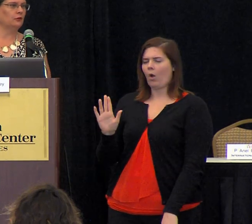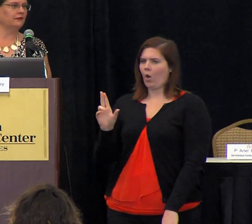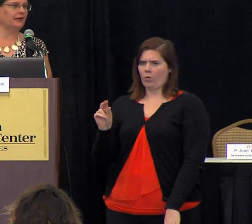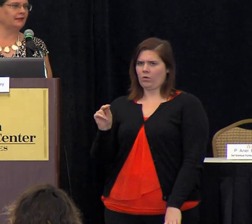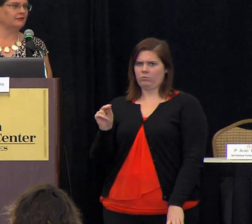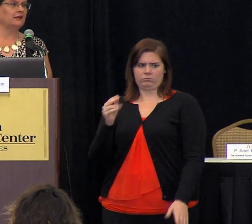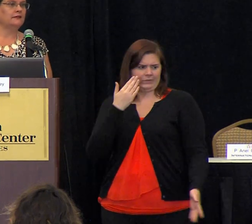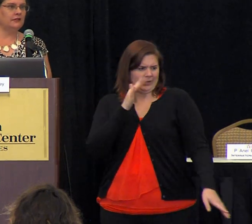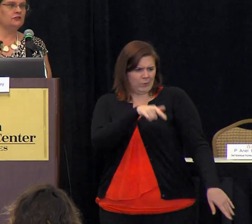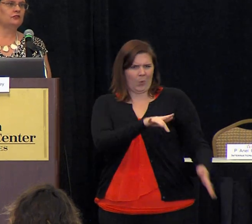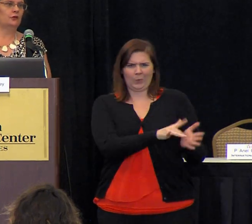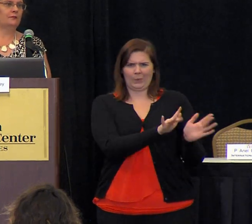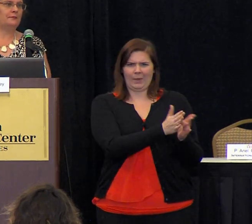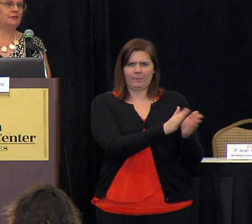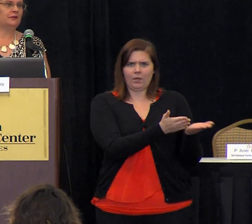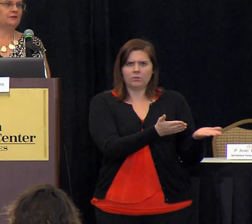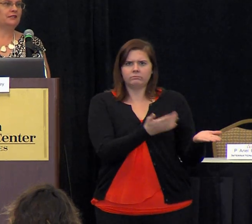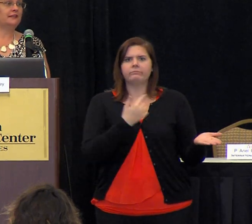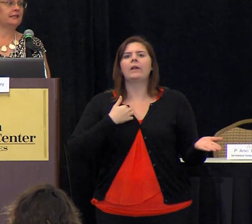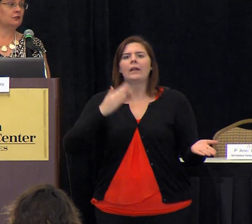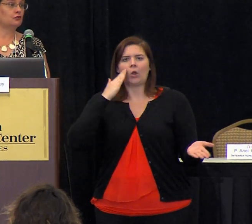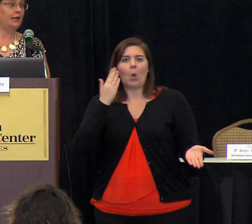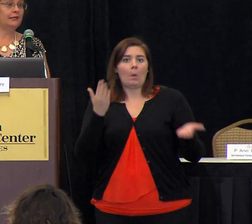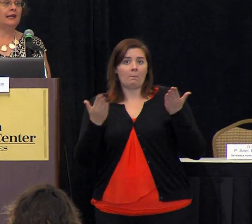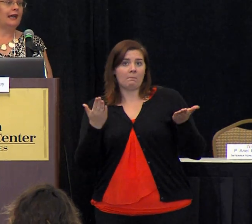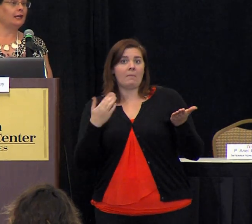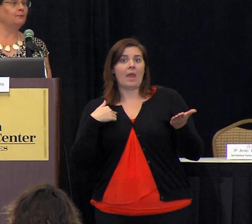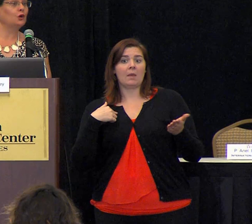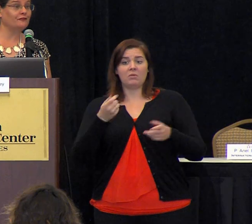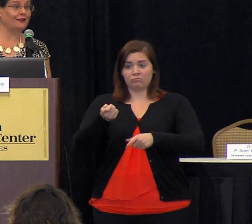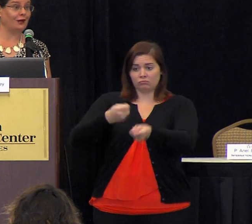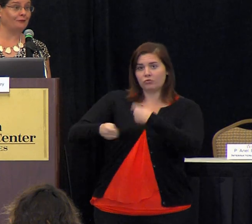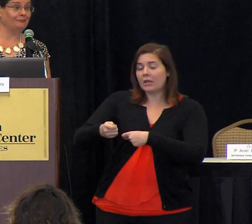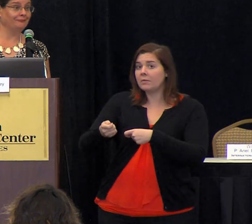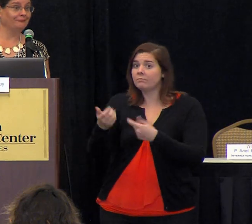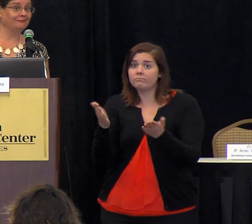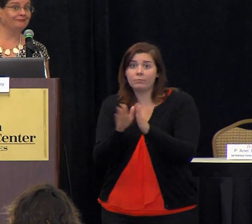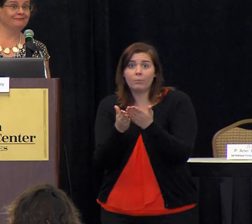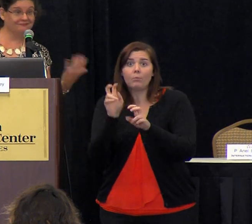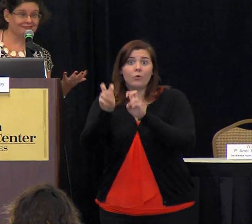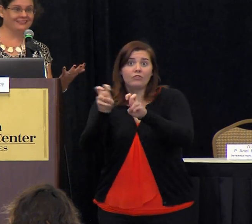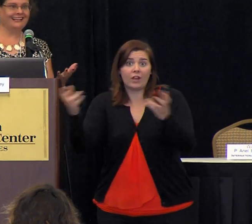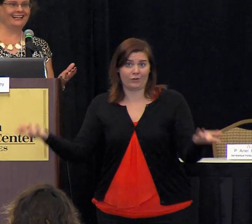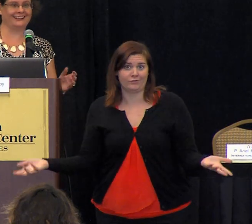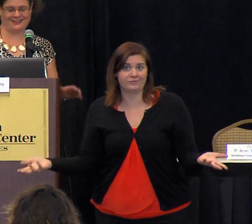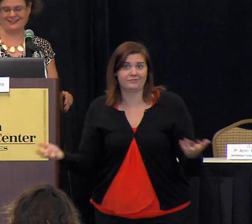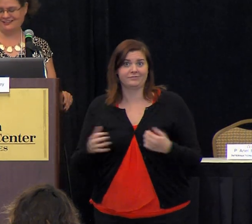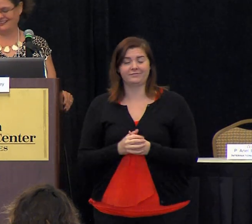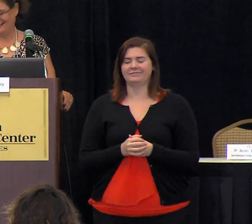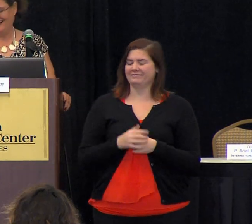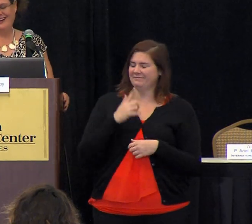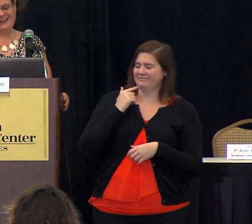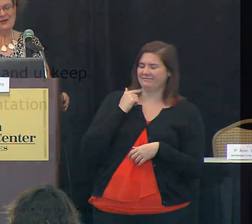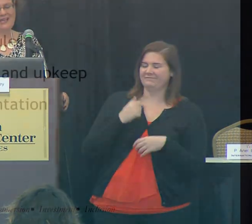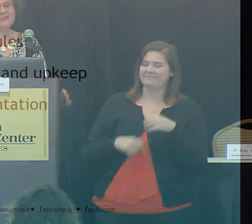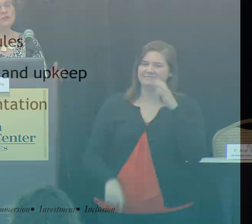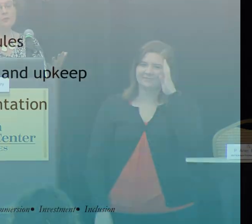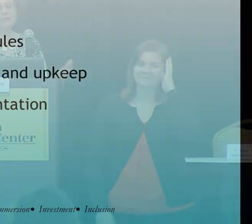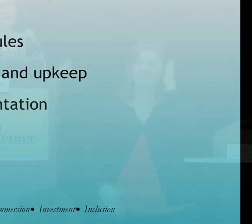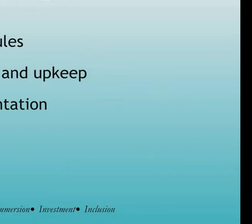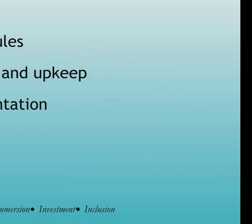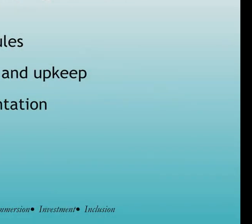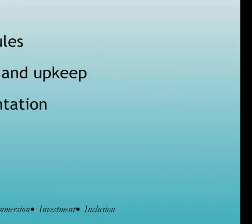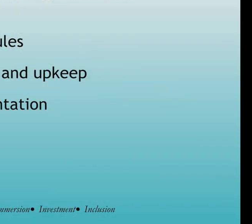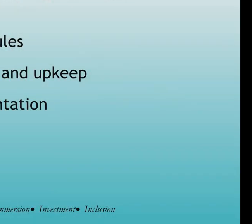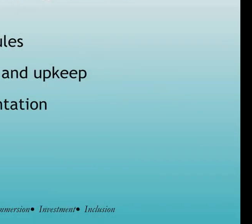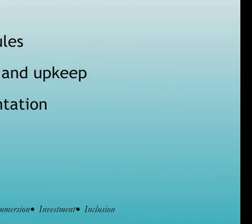they don't know what that is they just know it might be something that they can trade at a book fair okay so